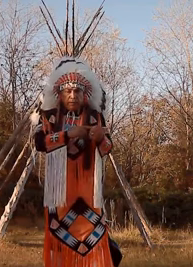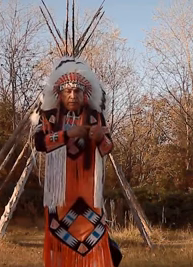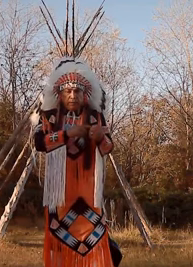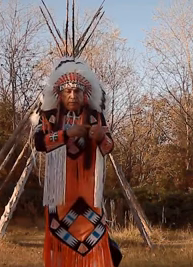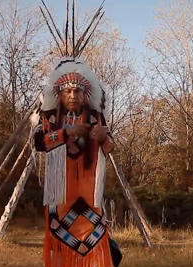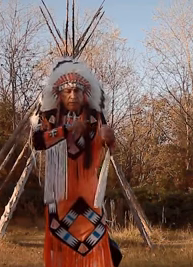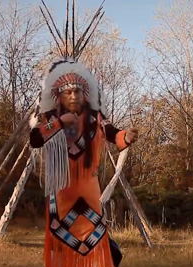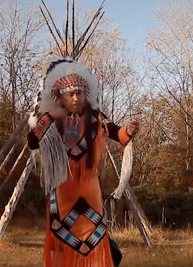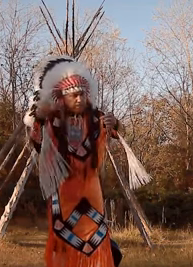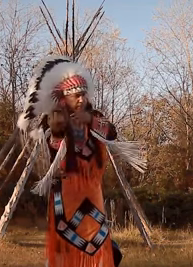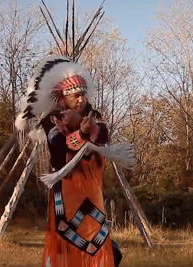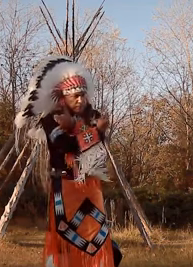you know,